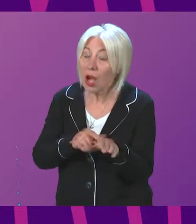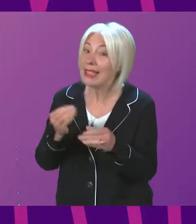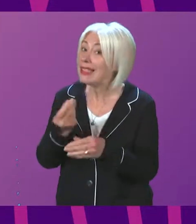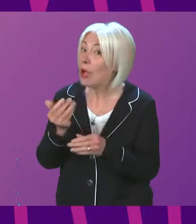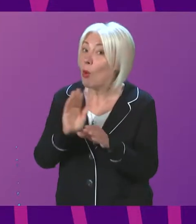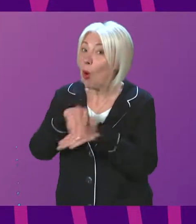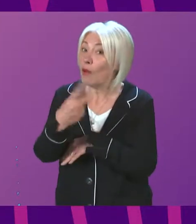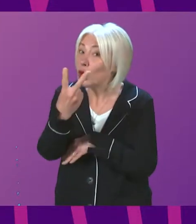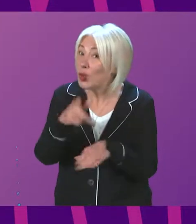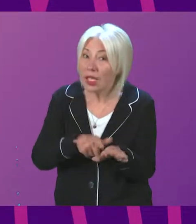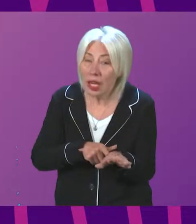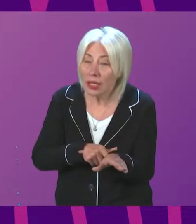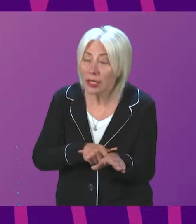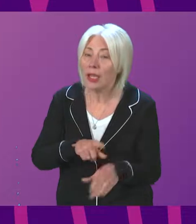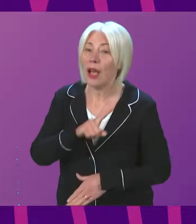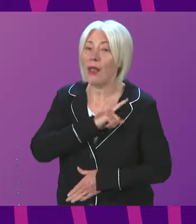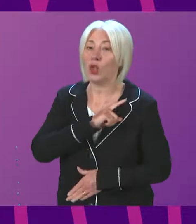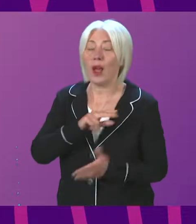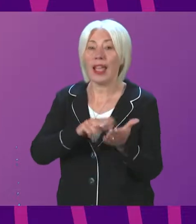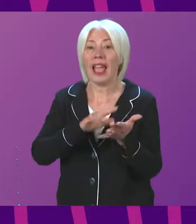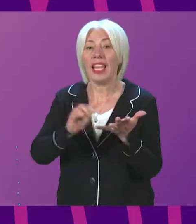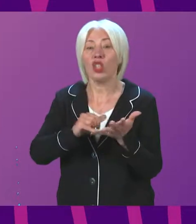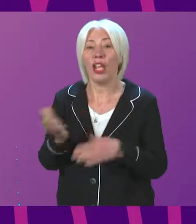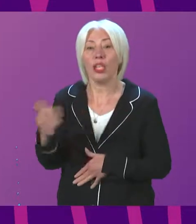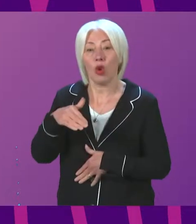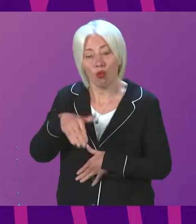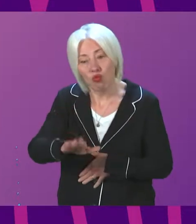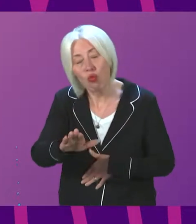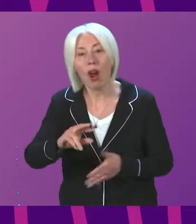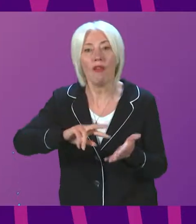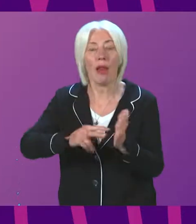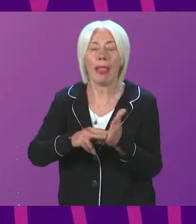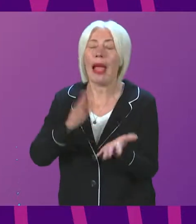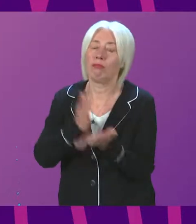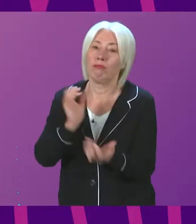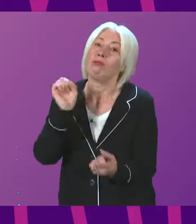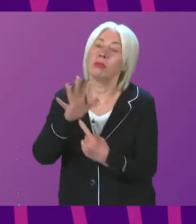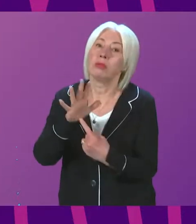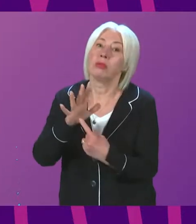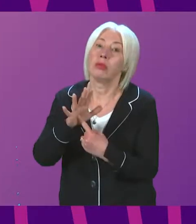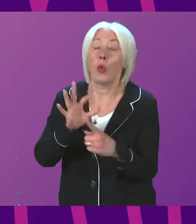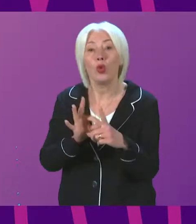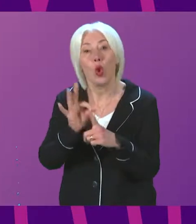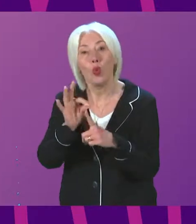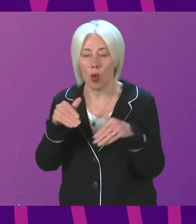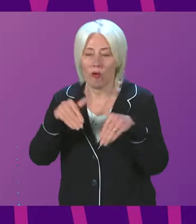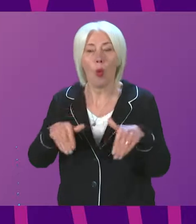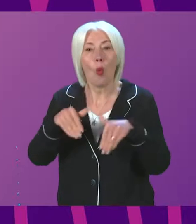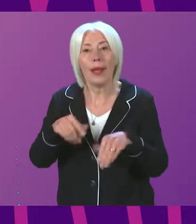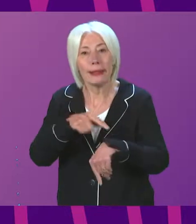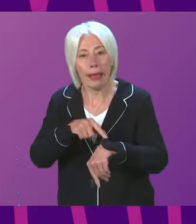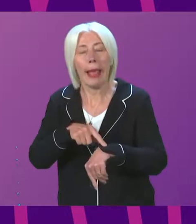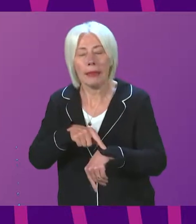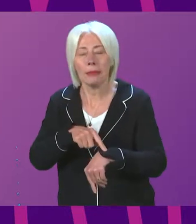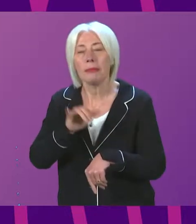years. That is why our NHS recovery plan is so important, which is to improve waiting times generally, but